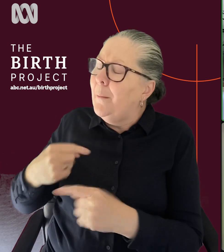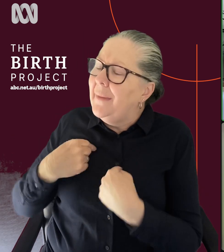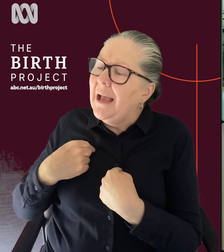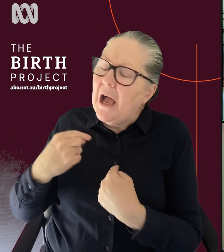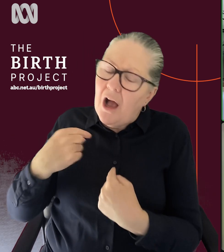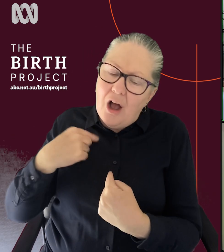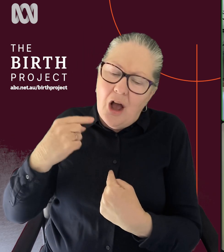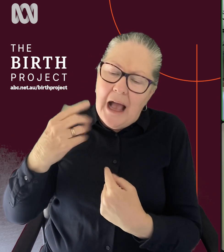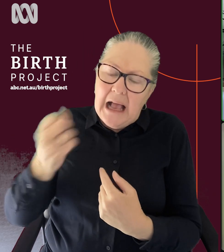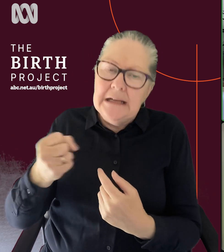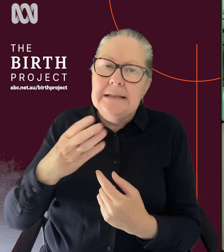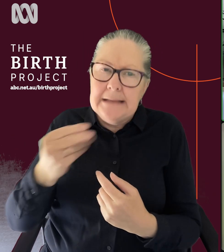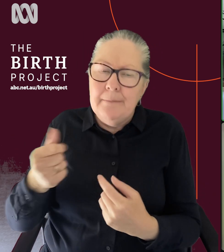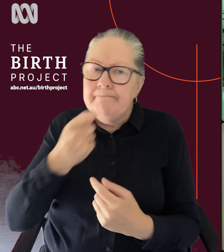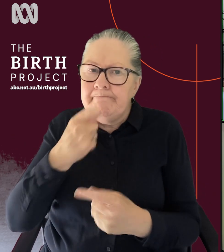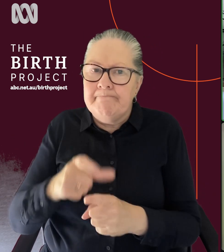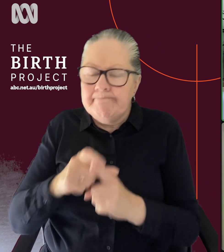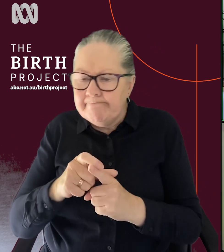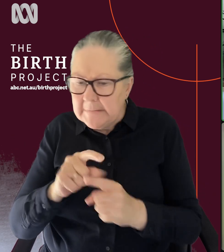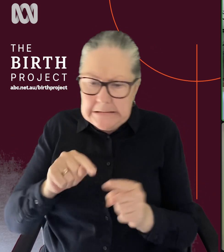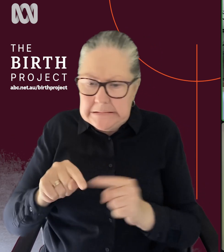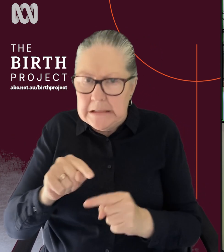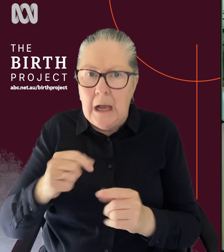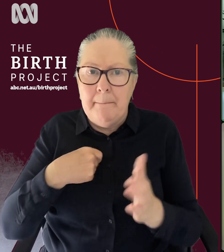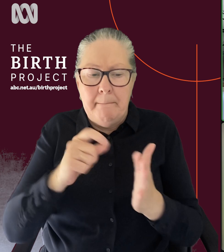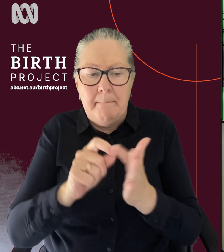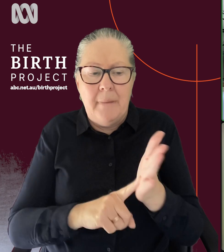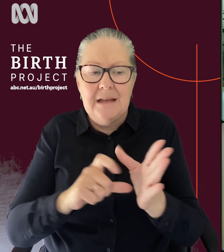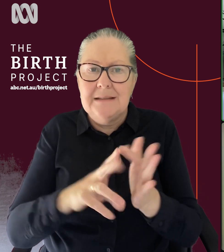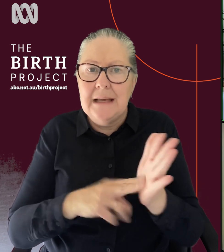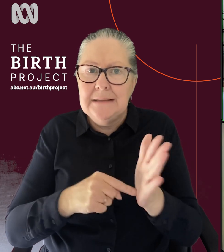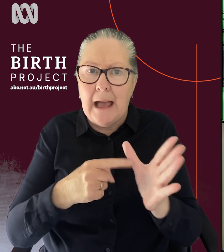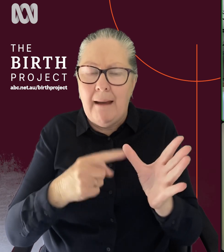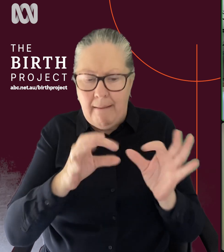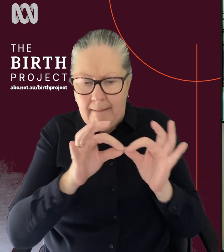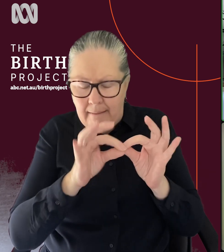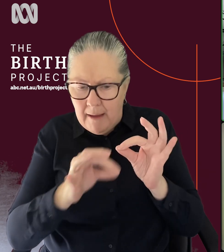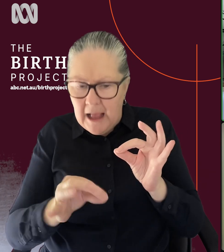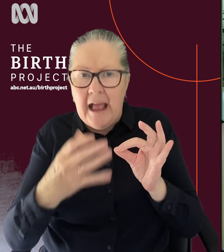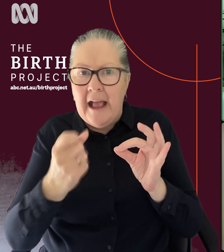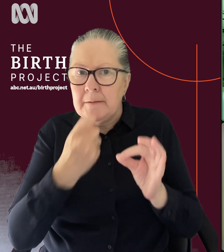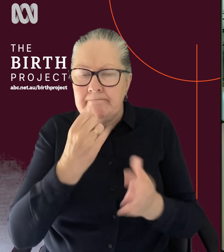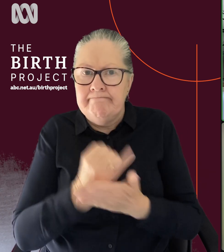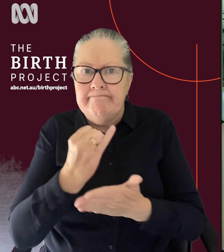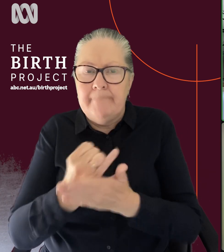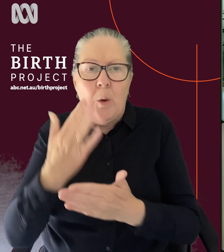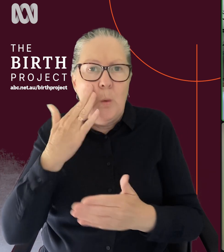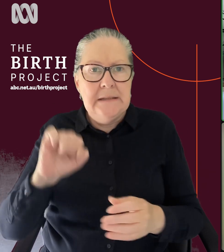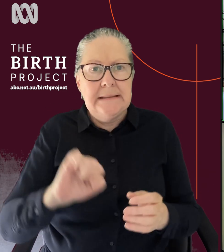It was that we had some complications with my placenta and there was some sort of abnormal function on a 36-week scan. So I was admitted